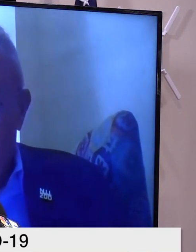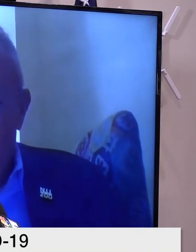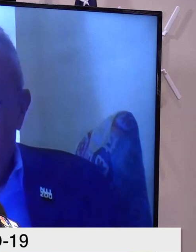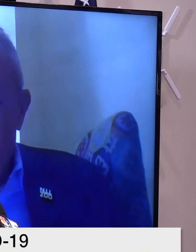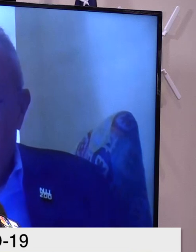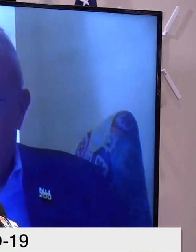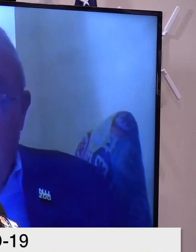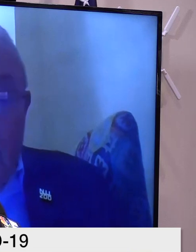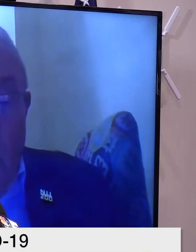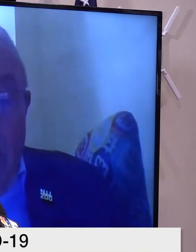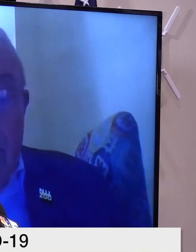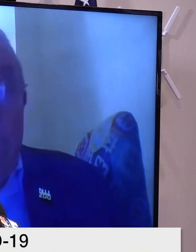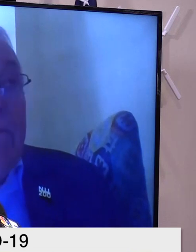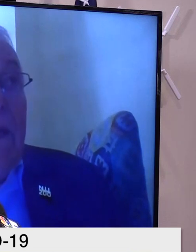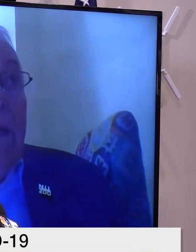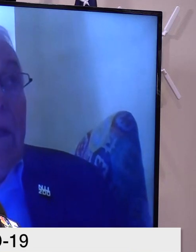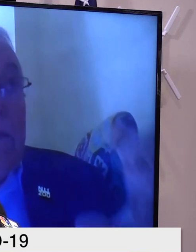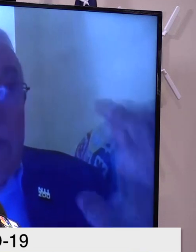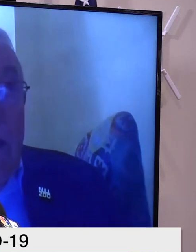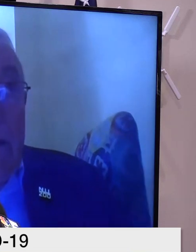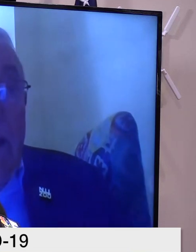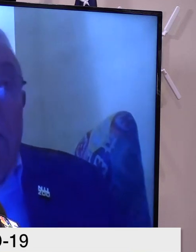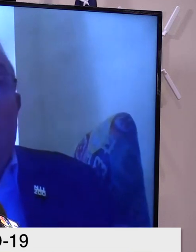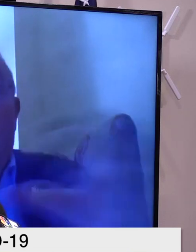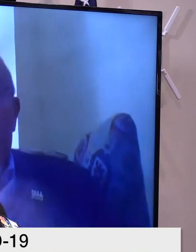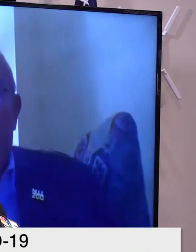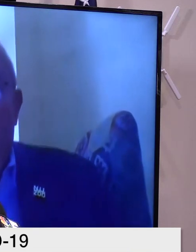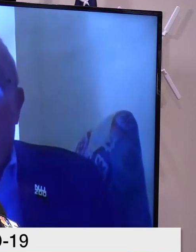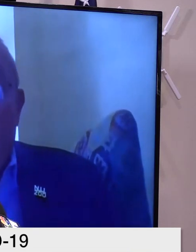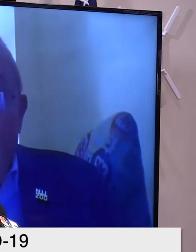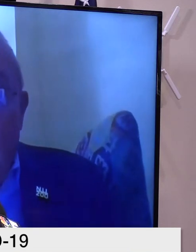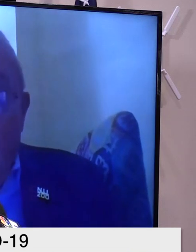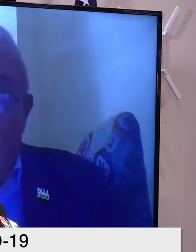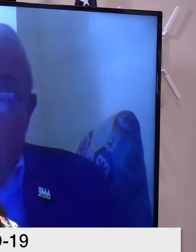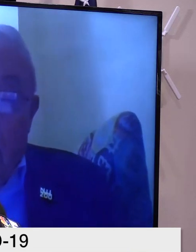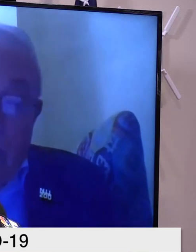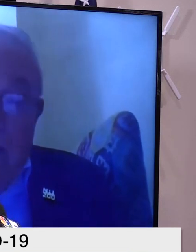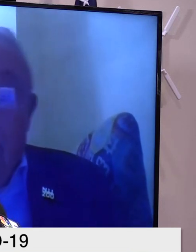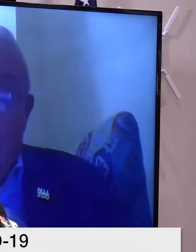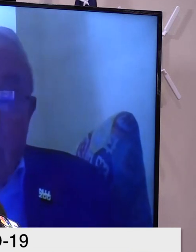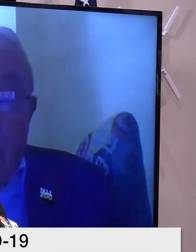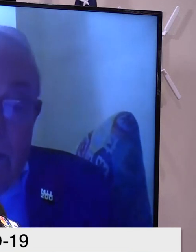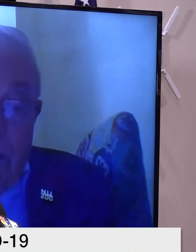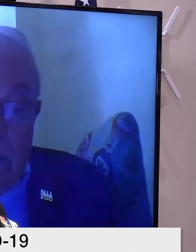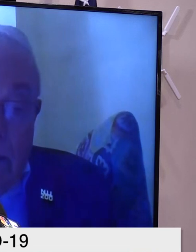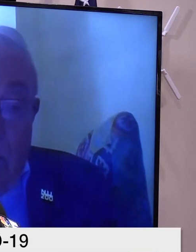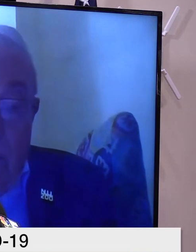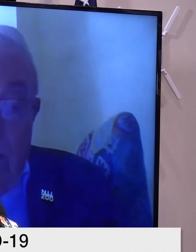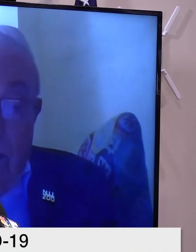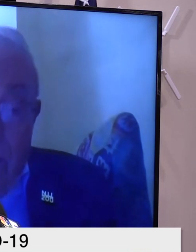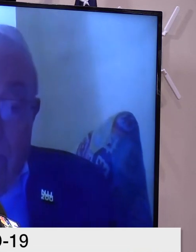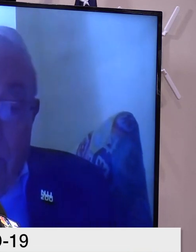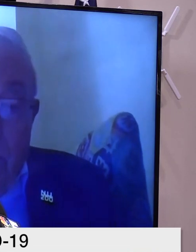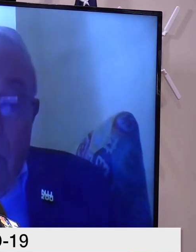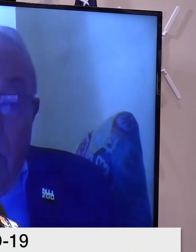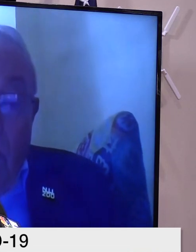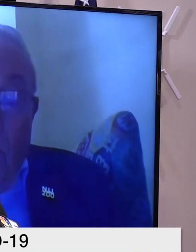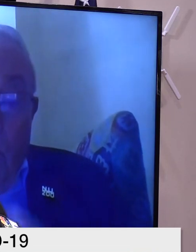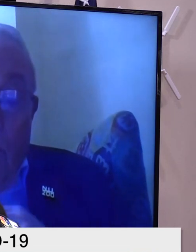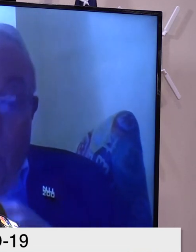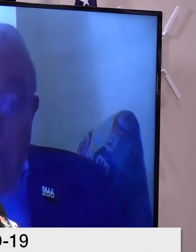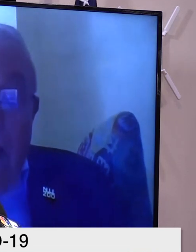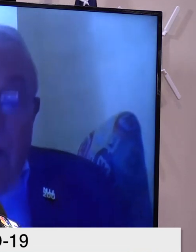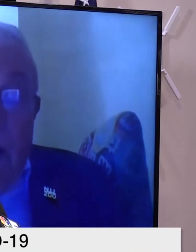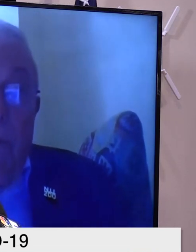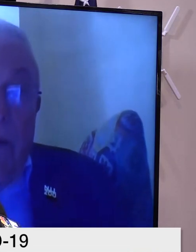with their friends. Phase one is done. And part of phase three, which was, okay, somebody does get sick. Can we take care of them?